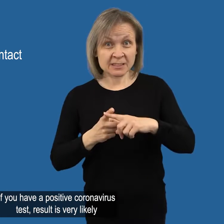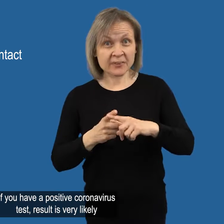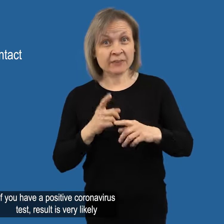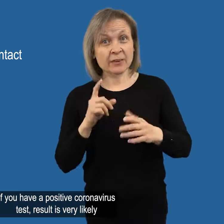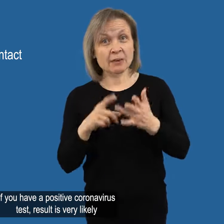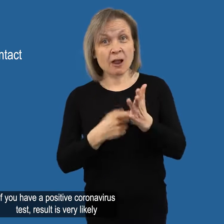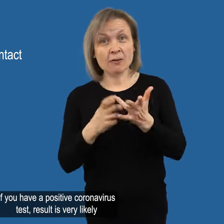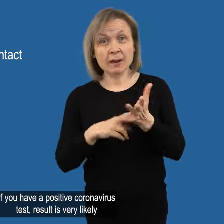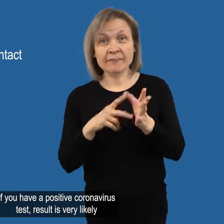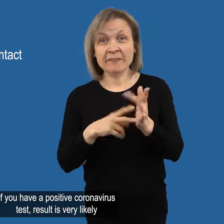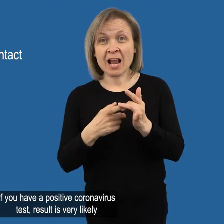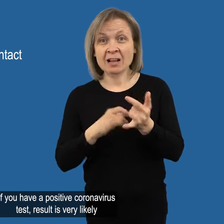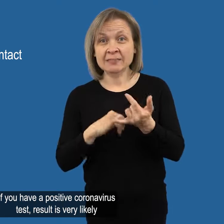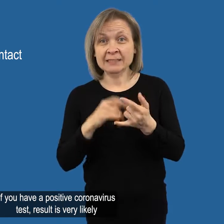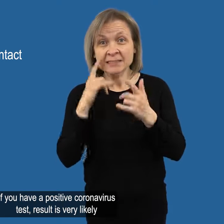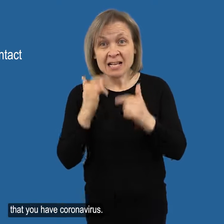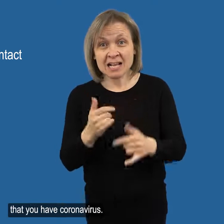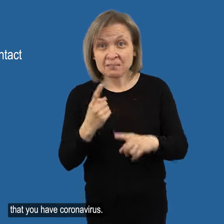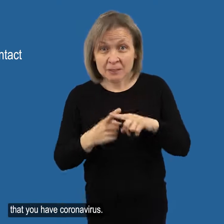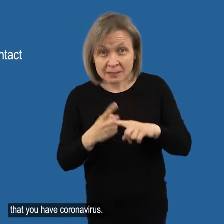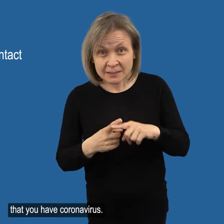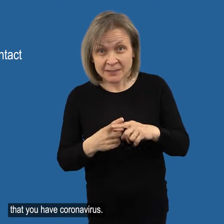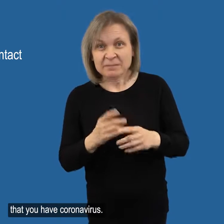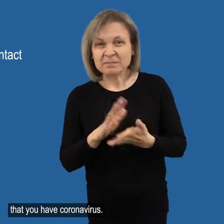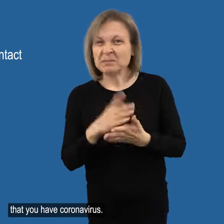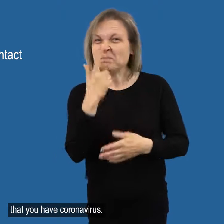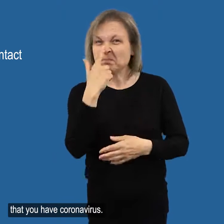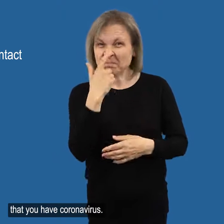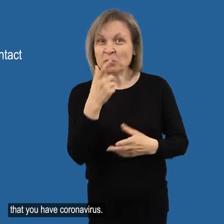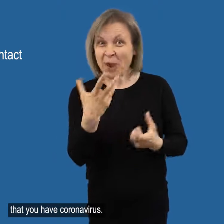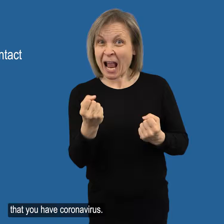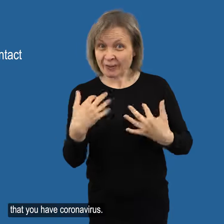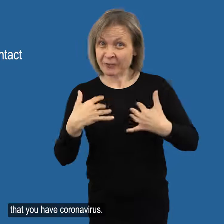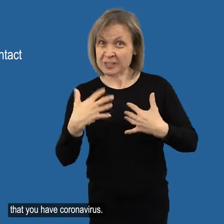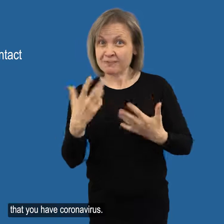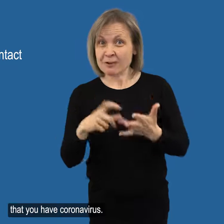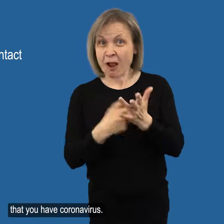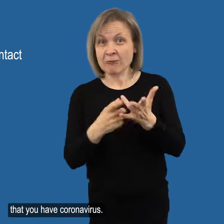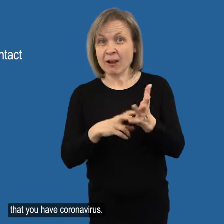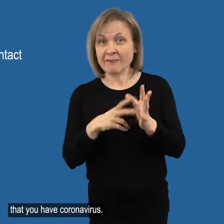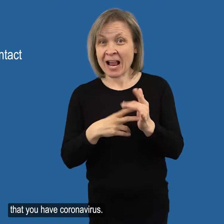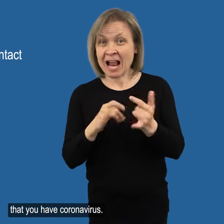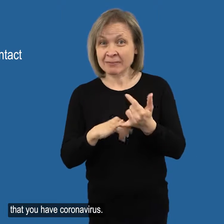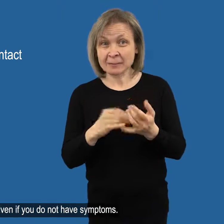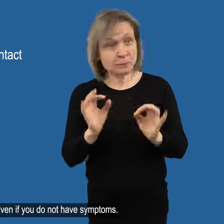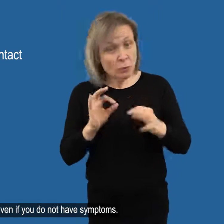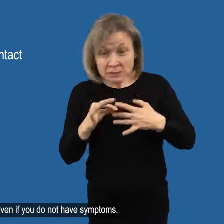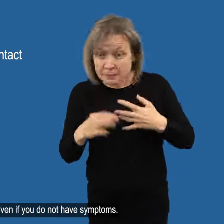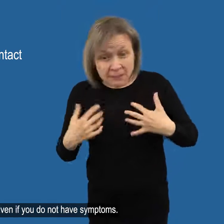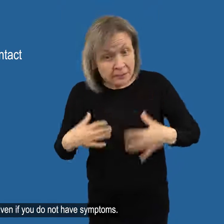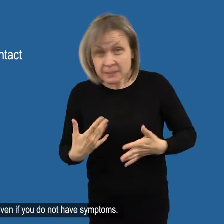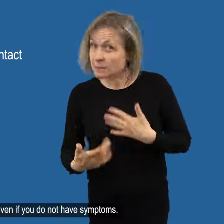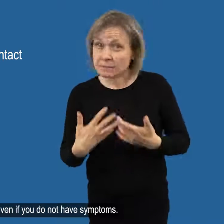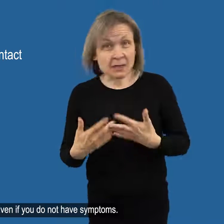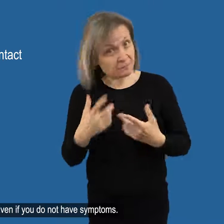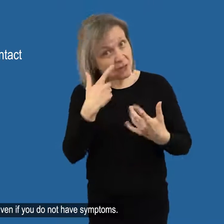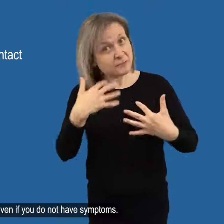If you have a positive coronavirus test result It's very likely that you have coronavirus even if you do not have symptoms